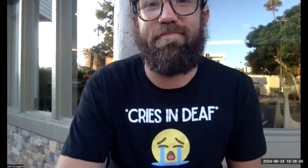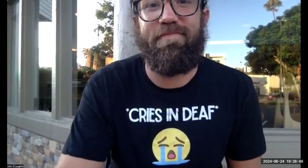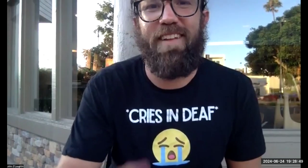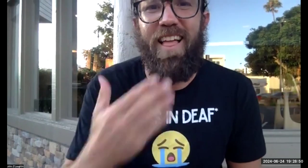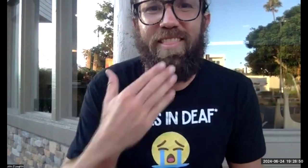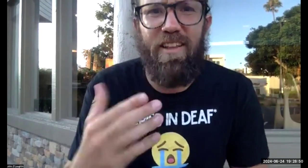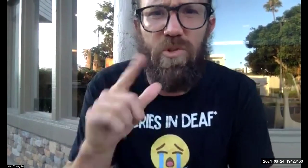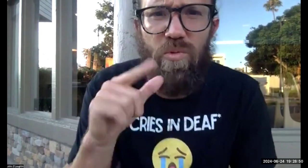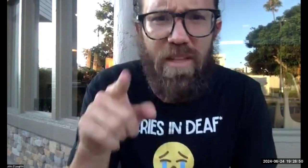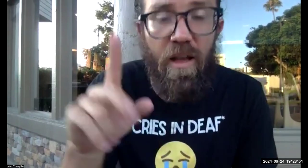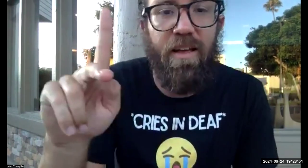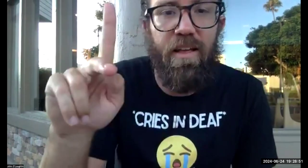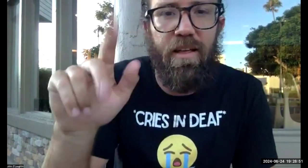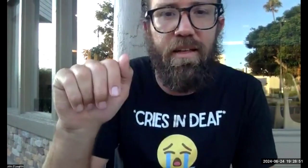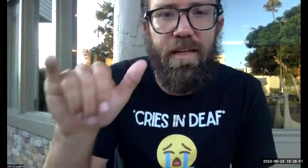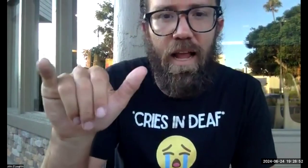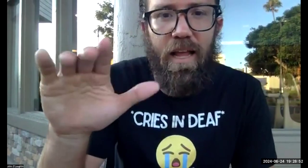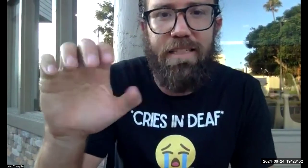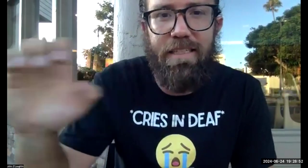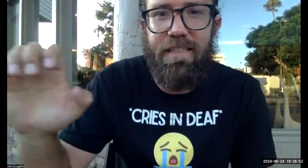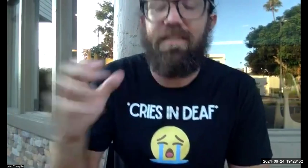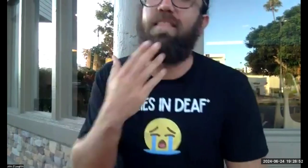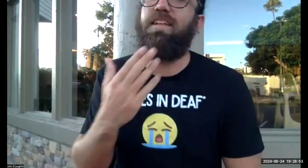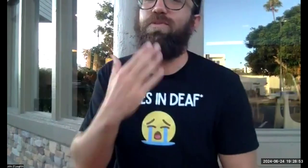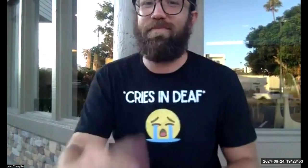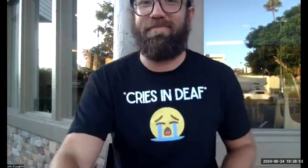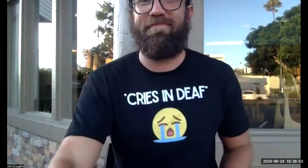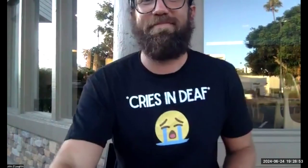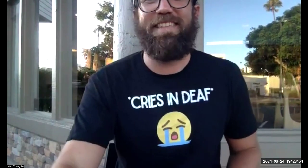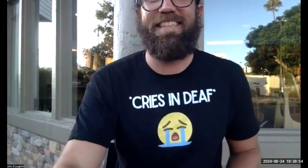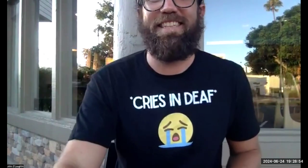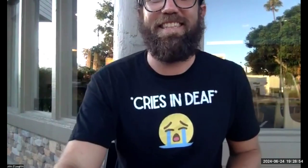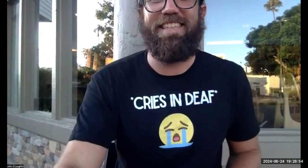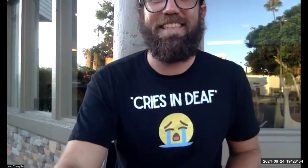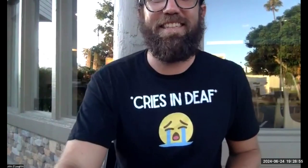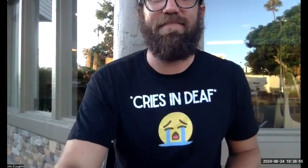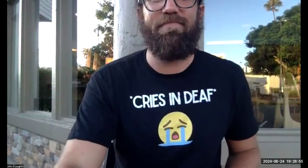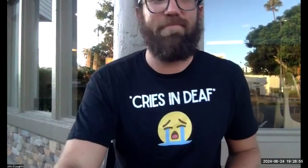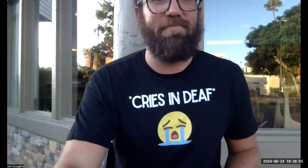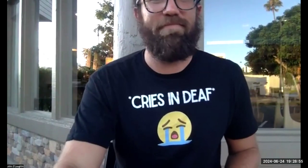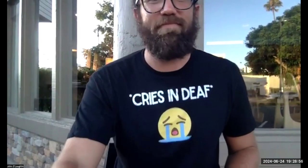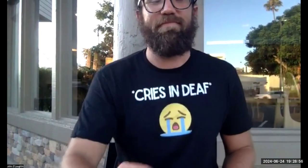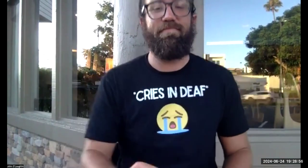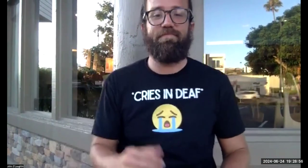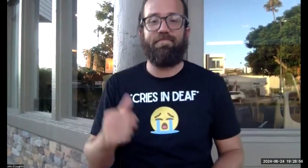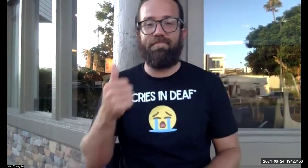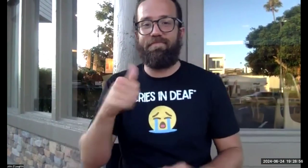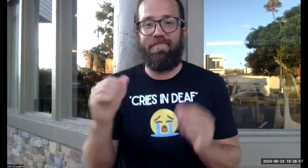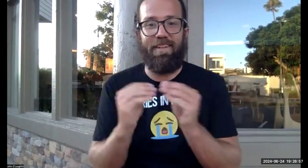well. It just makes it easier to peruse. Oh, thank you, Casey. Thank you for typing out the whole instructions. works too.